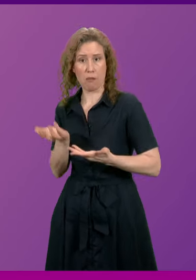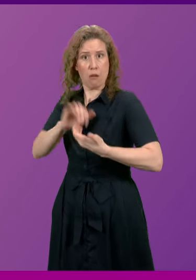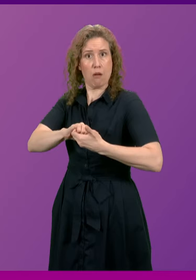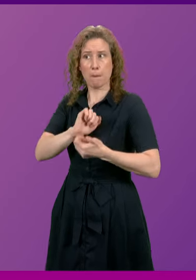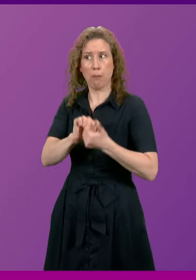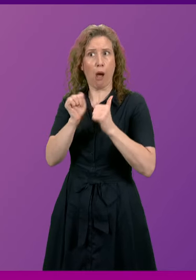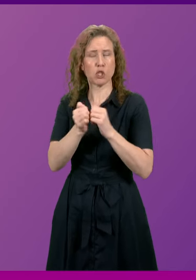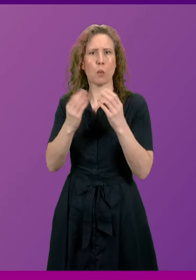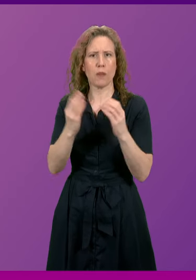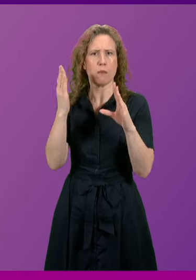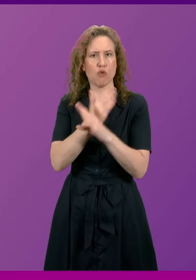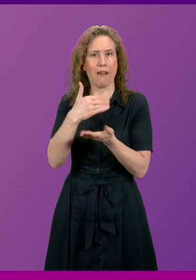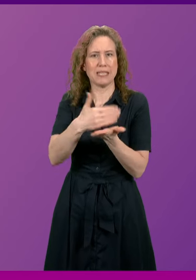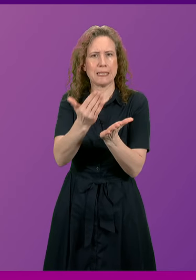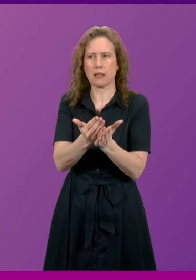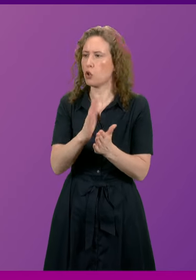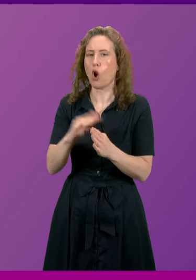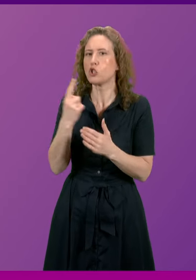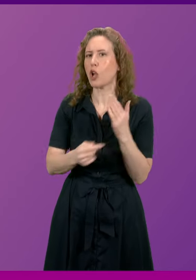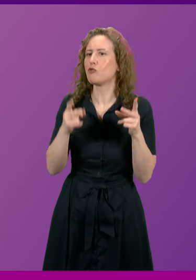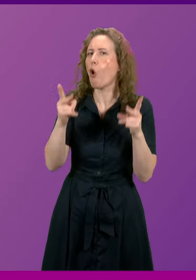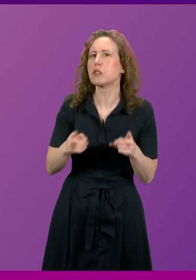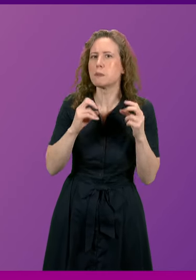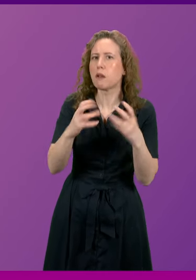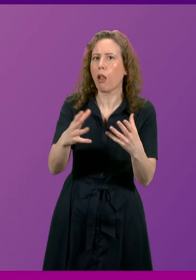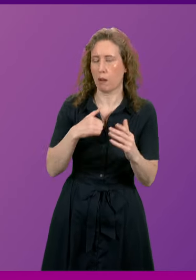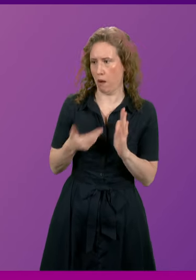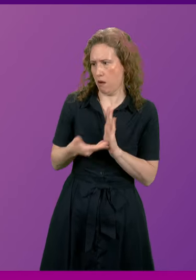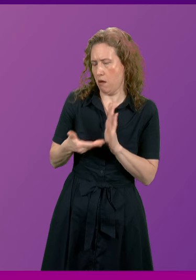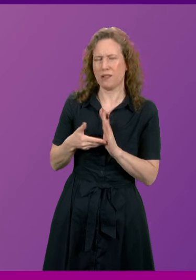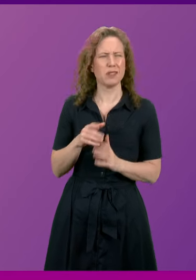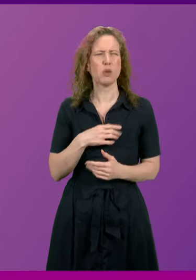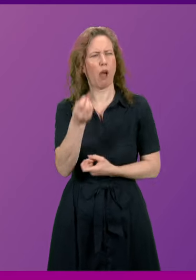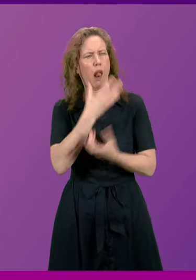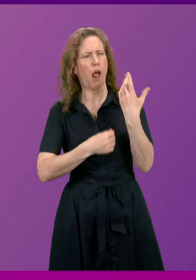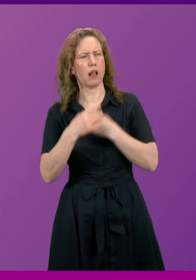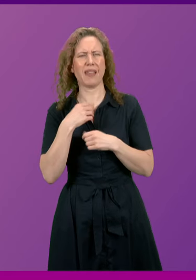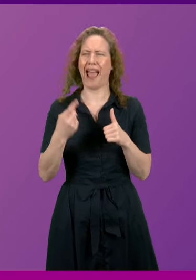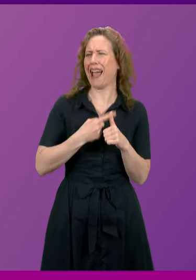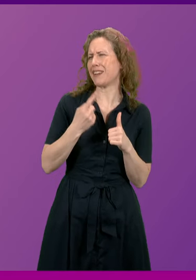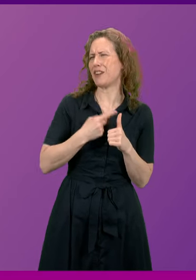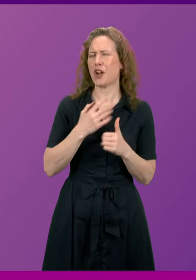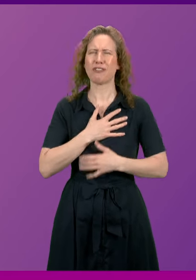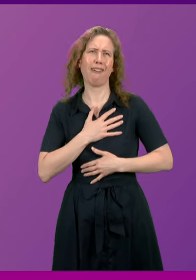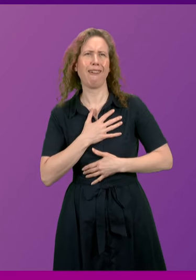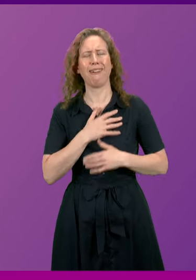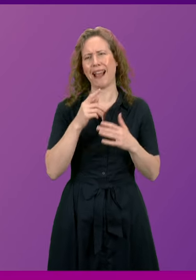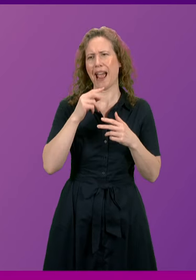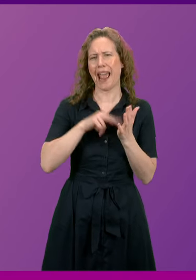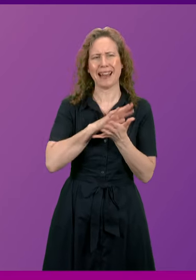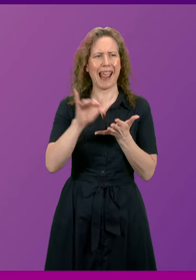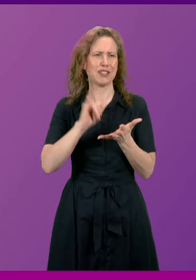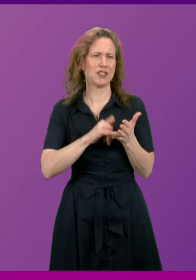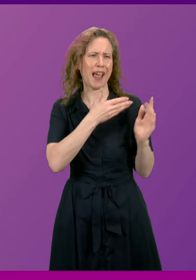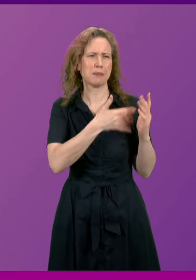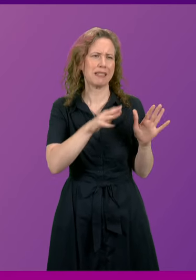the private sector that goes beyond just hospitals. So don't give me the stuff about the anniversary of the National Health Service. Labour's